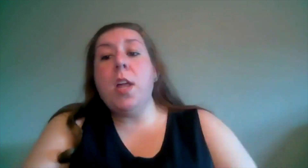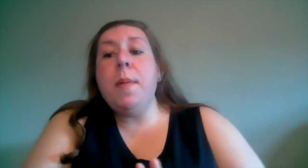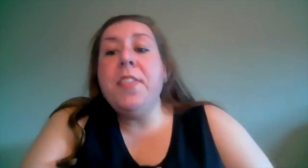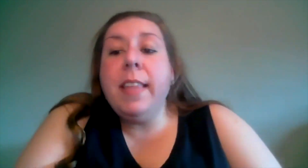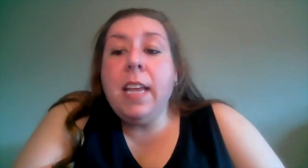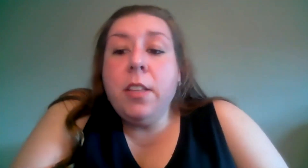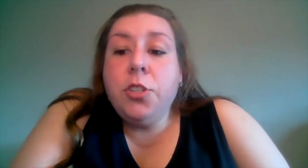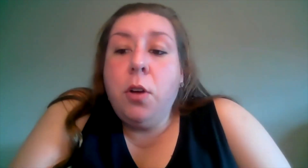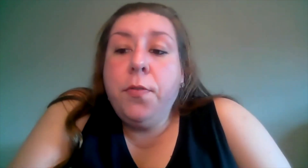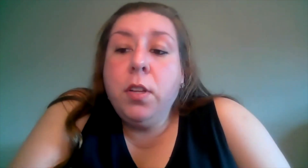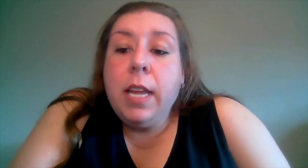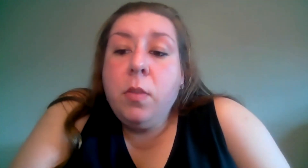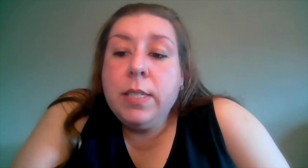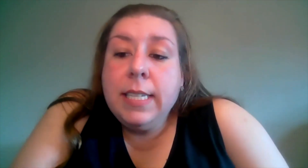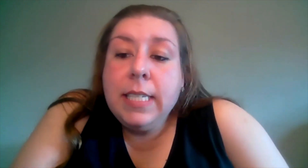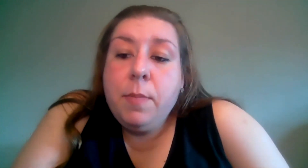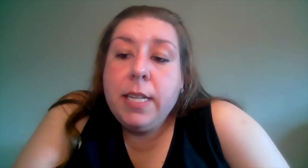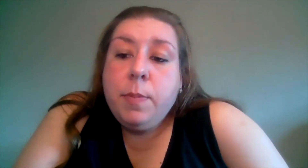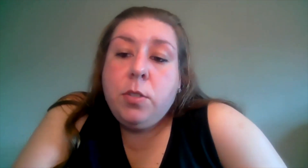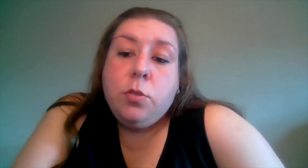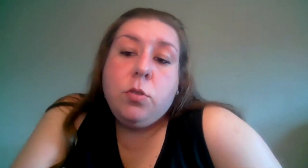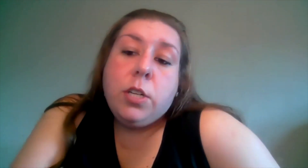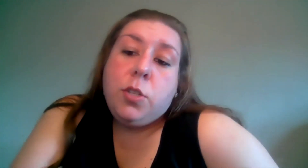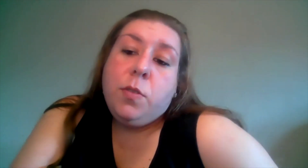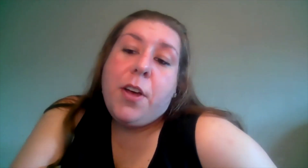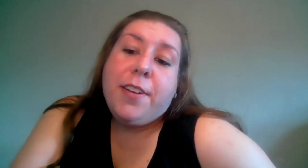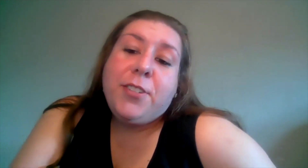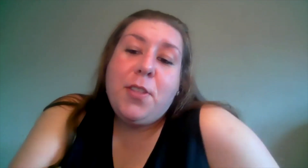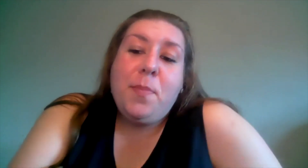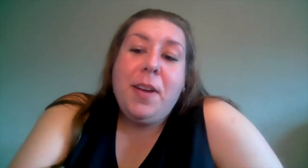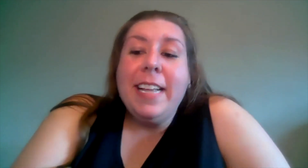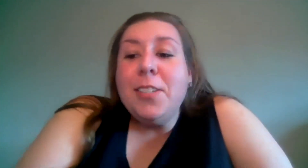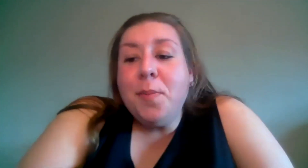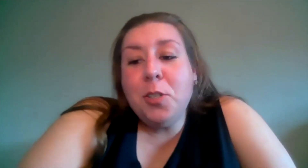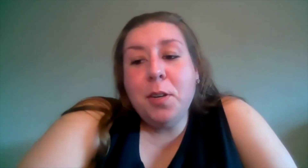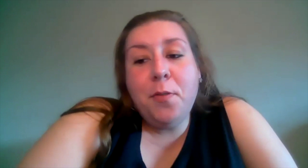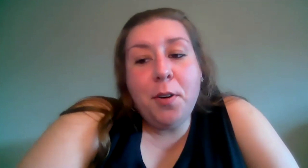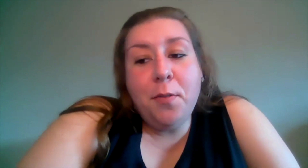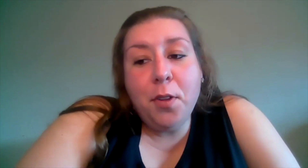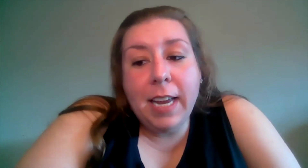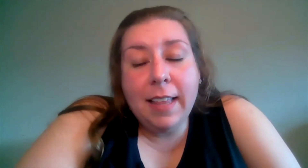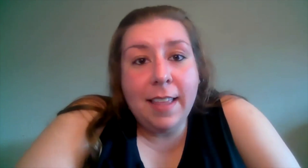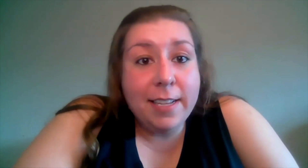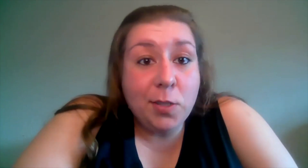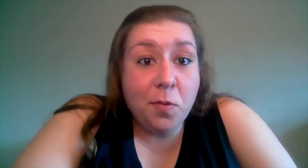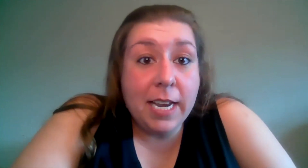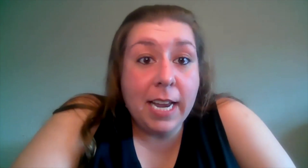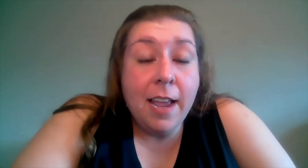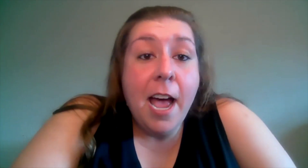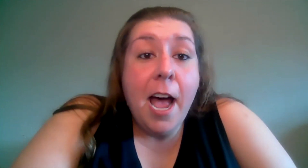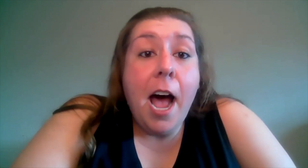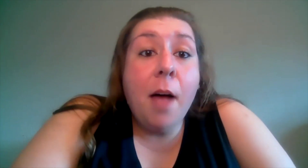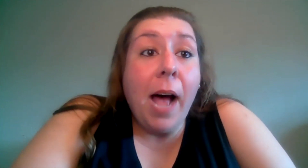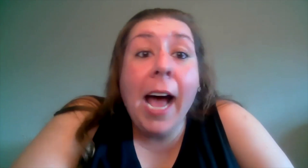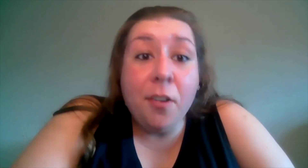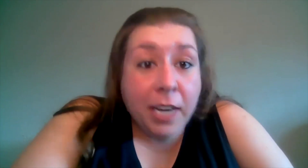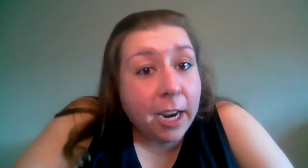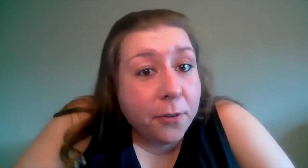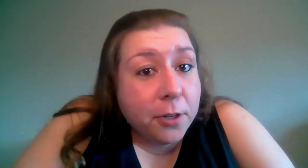what about the length of the show full length would 60 minutes be too short too long should there be an intermission for a full length in this reading um i don't care if your